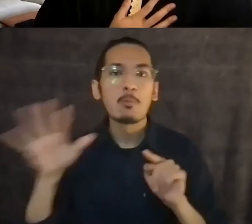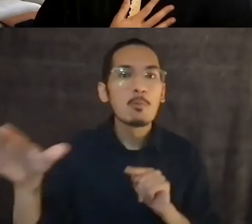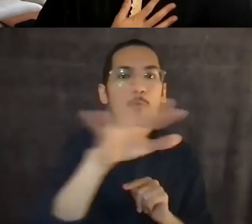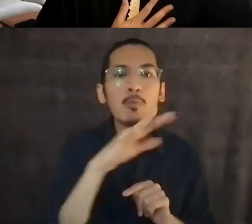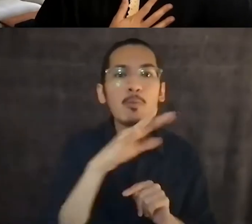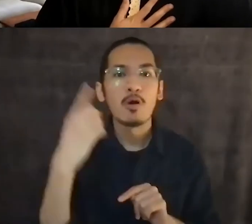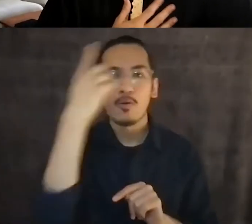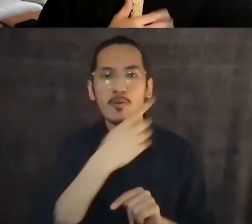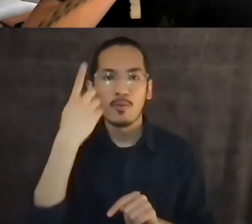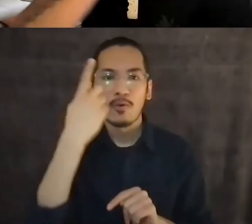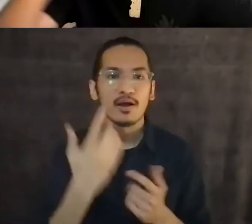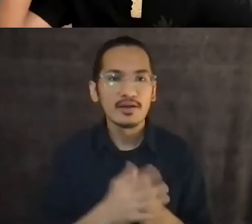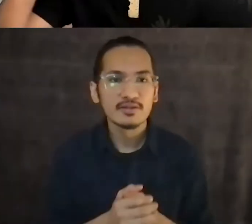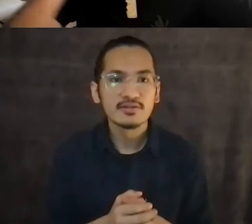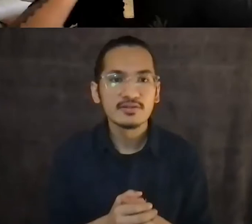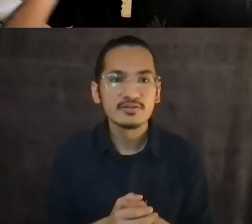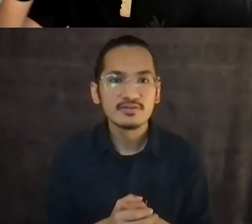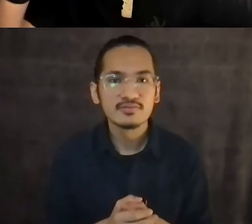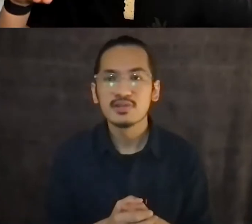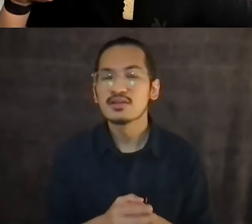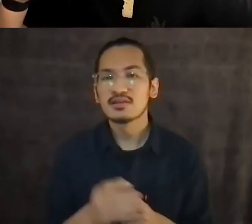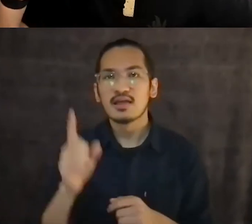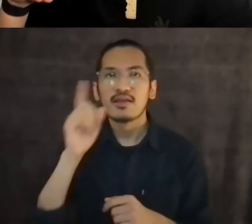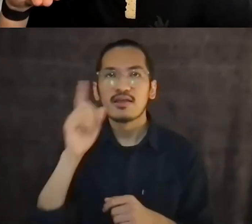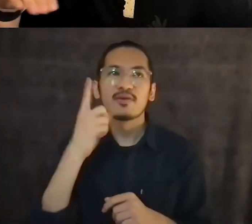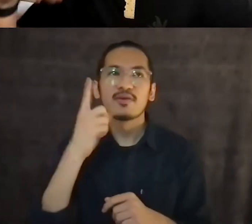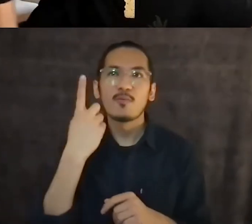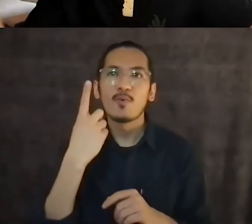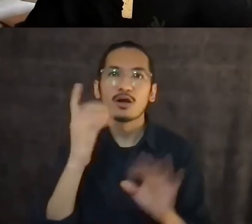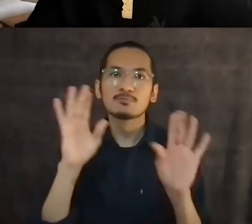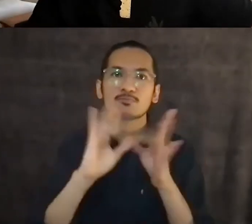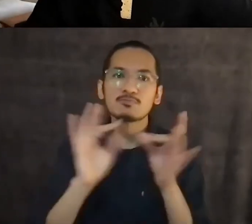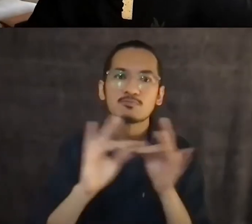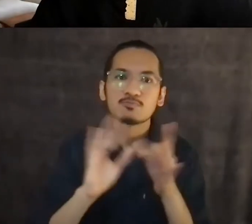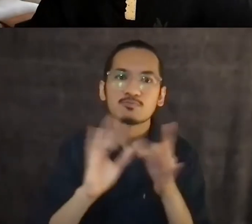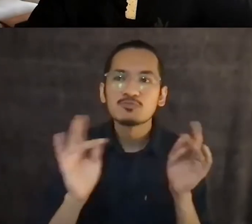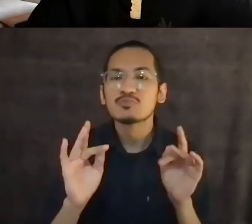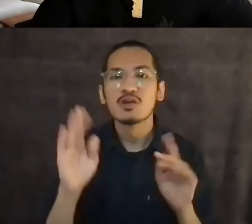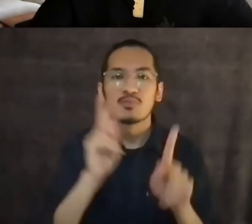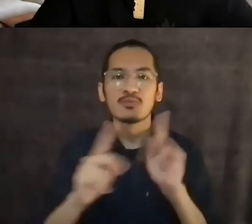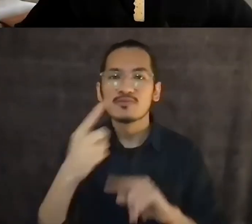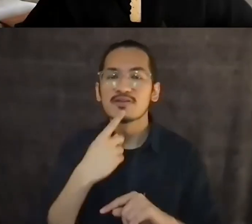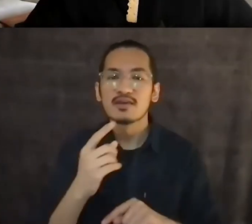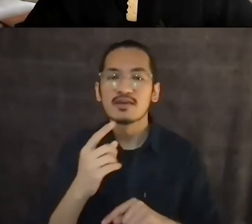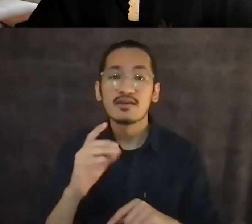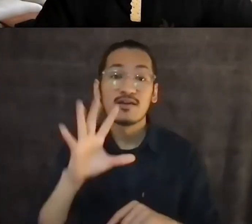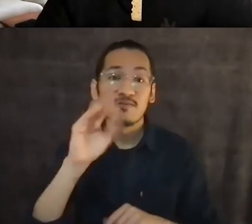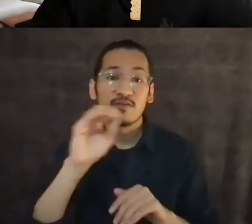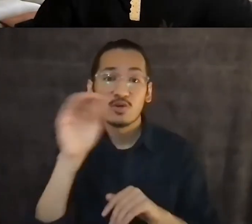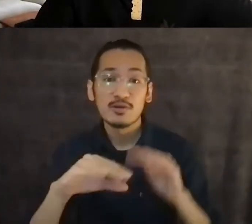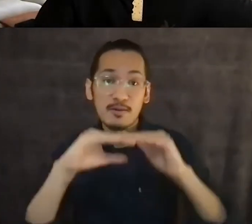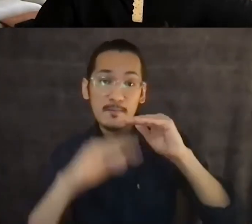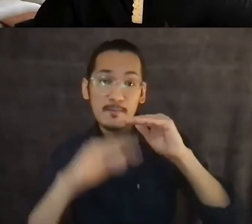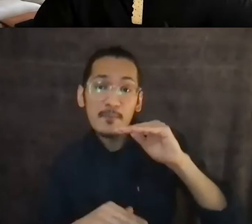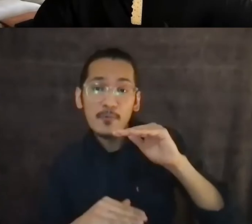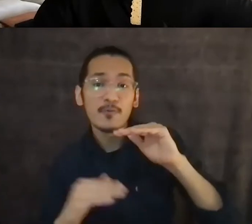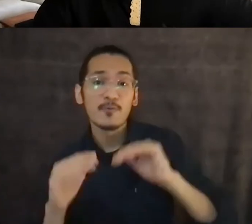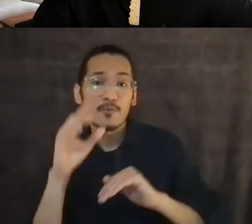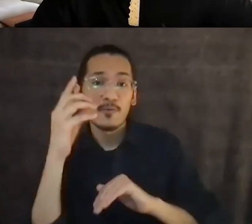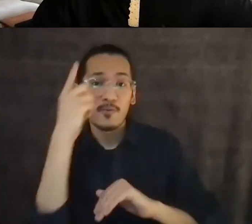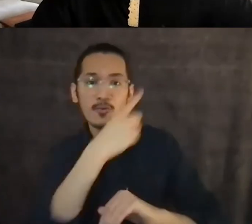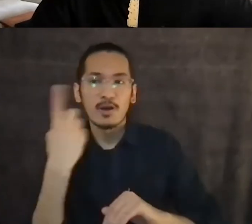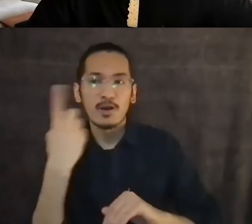more than 50% Hawaiian, right? And that's like the, the benchmark for like real Hawaiian-ness because then you can get Hawaiian homelands. Someone who's not that. Um,